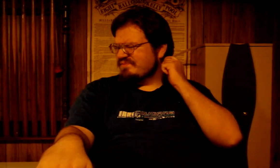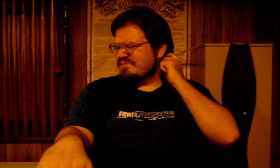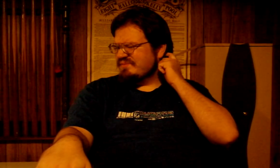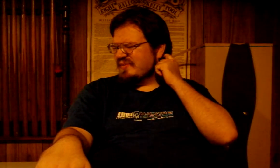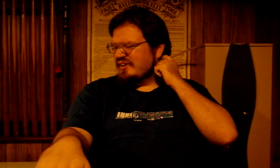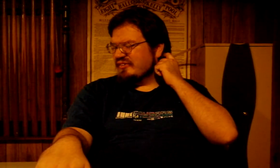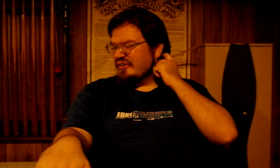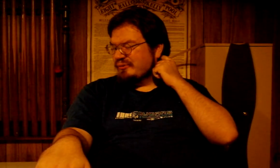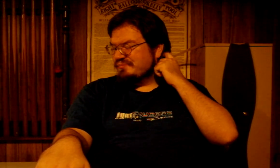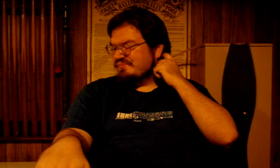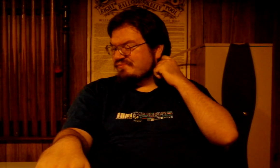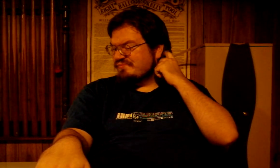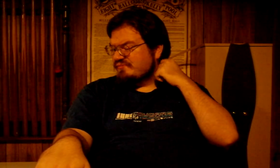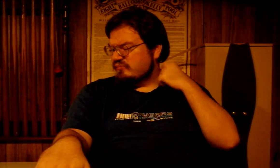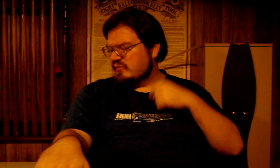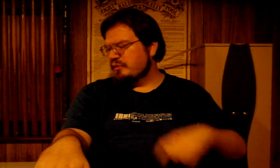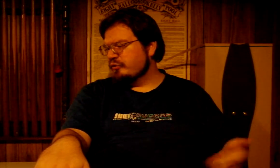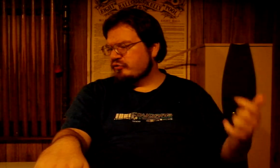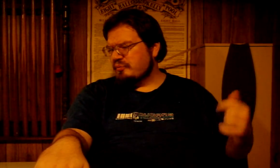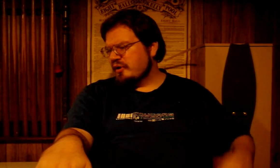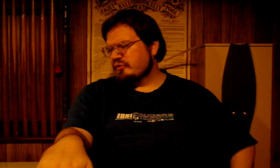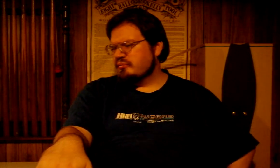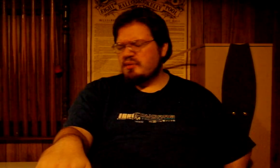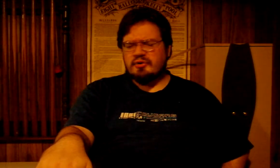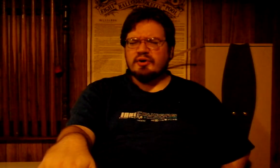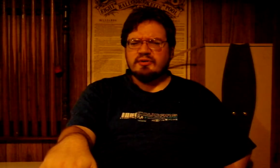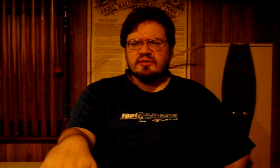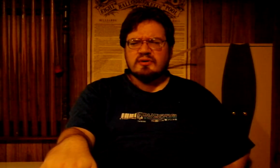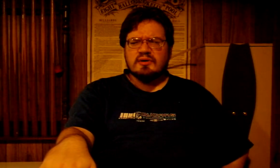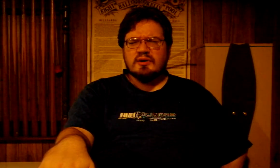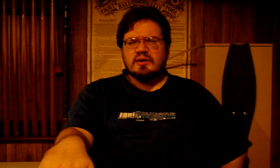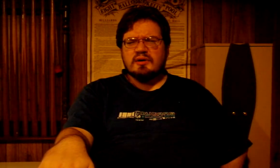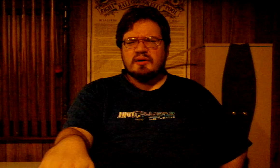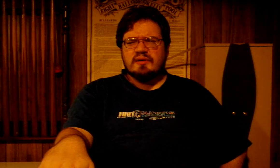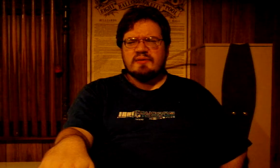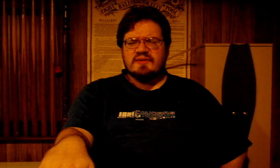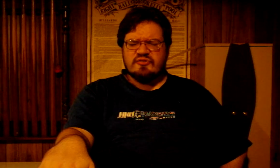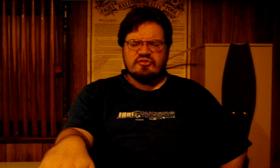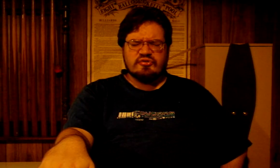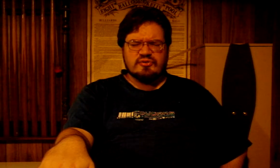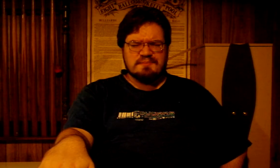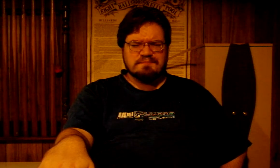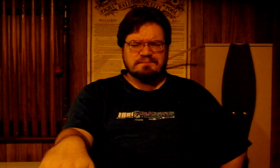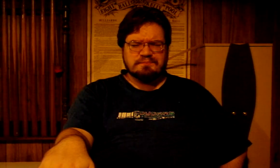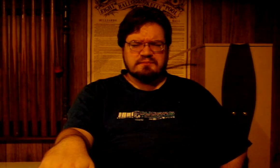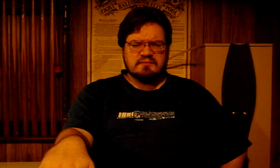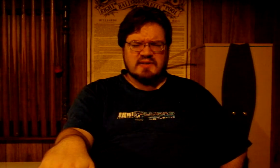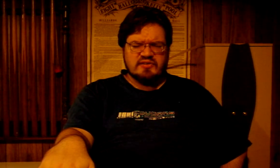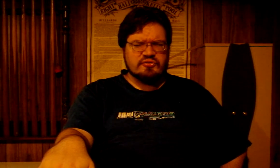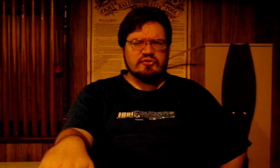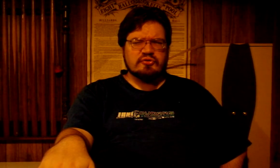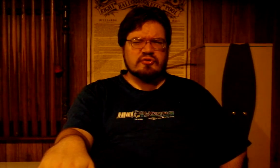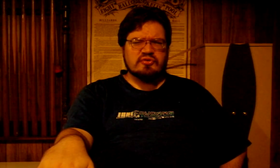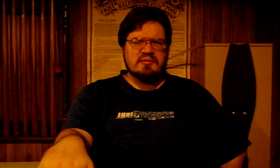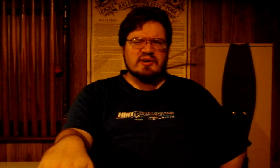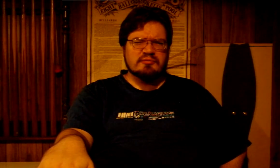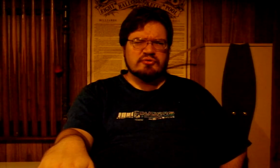I don't know. Maybe a good Samaritan, maybe not. There's just, it's just something I'm just